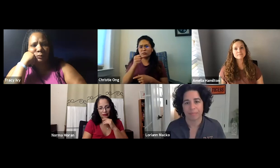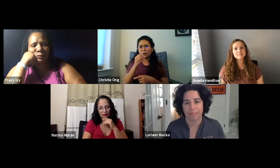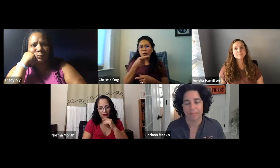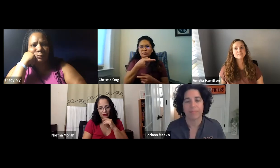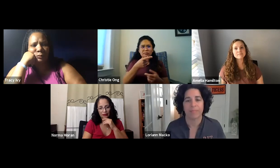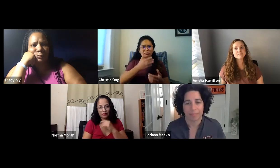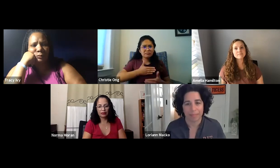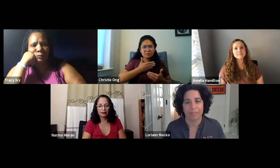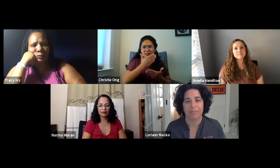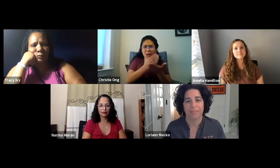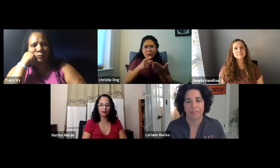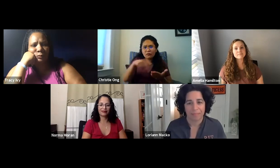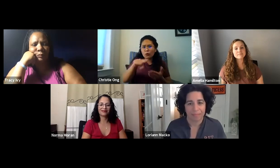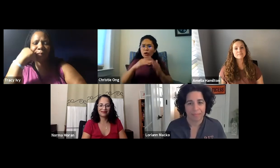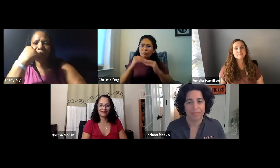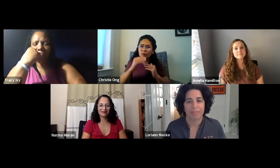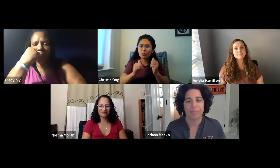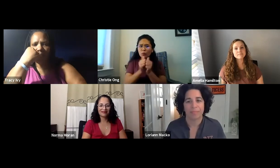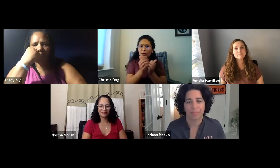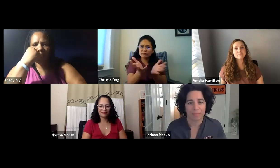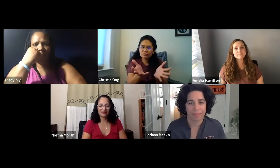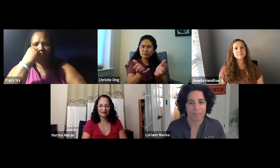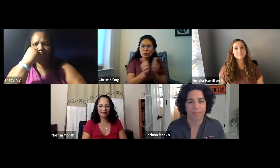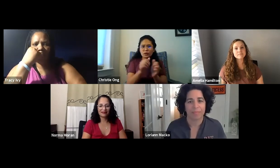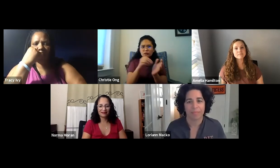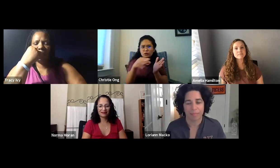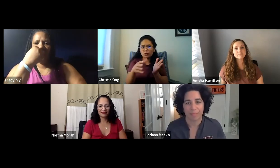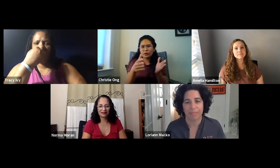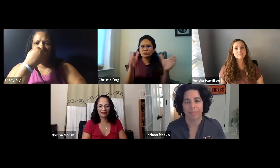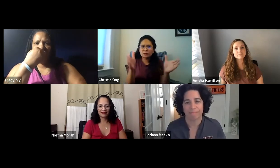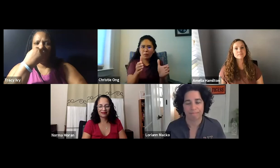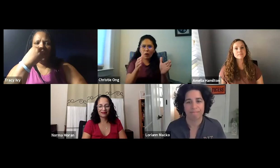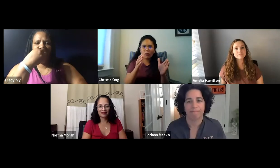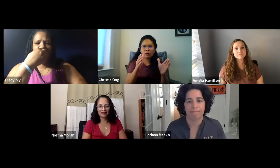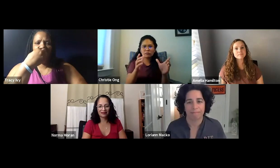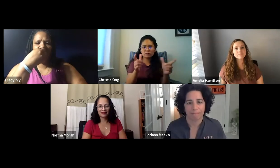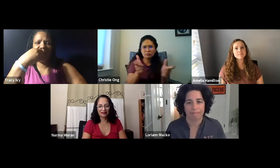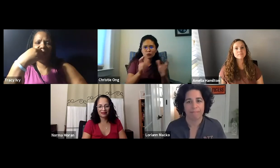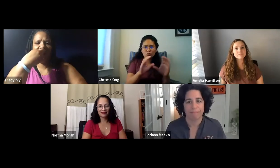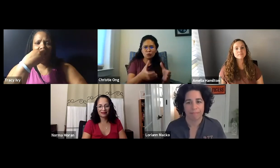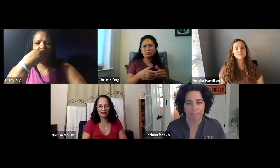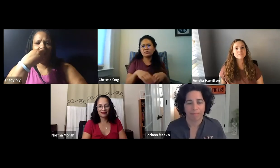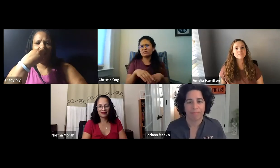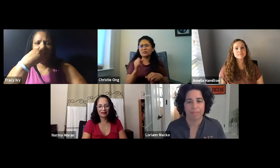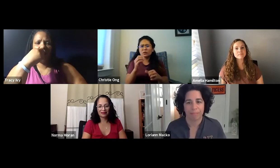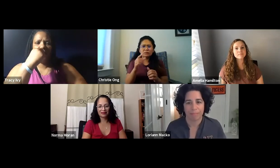Plus, think Amelia had mentioned pen pals. I'm sure there's some of you who might be comfortable continuing conversations with students,